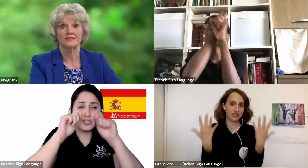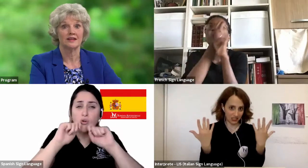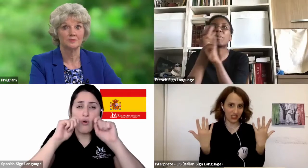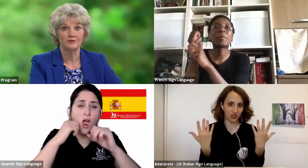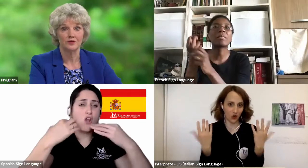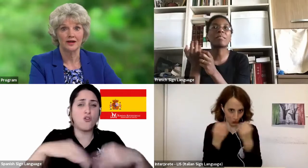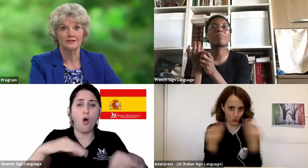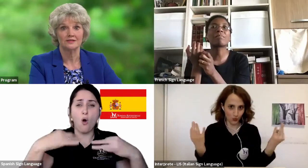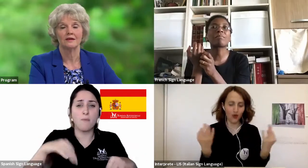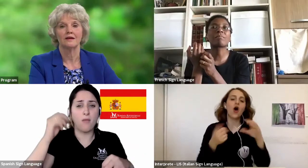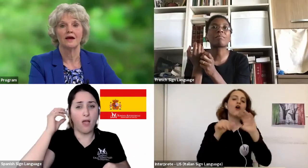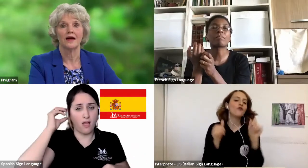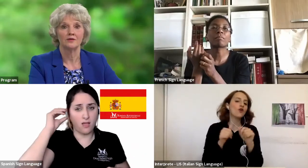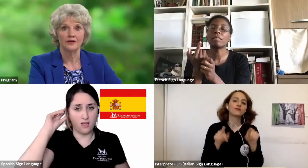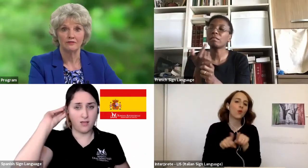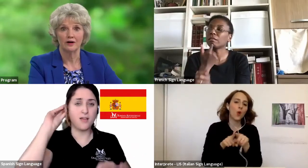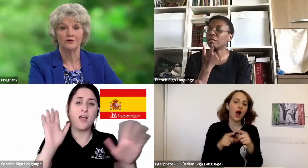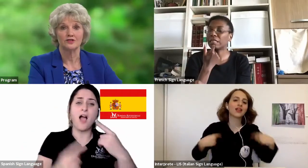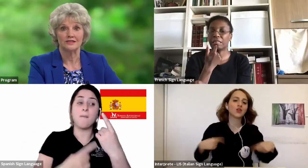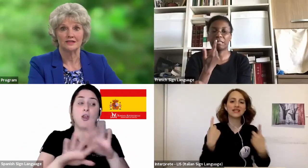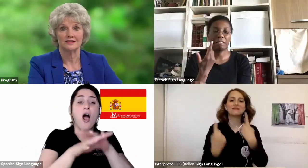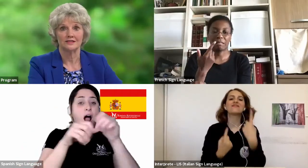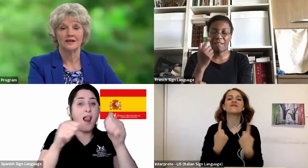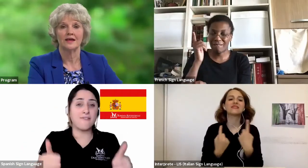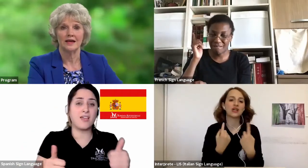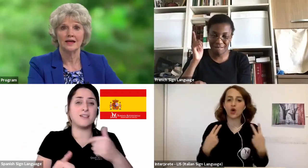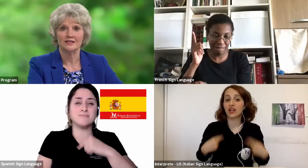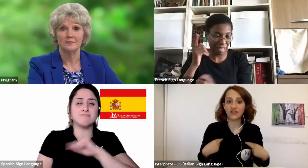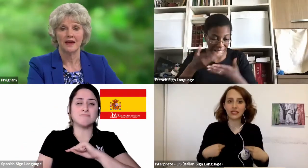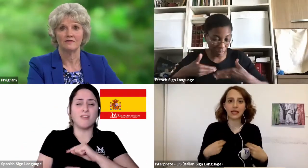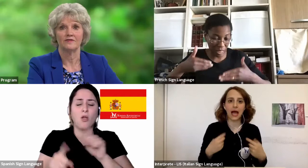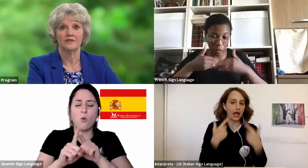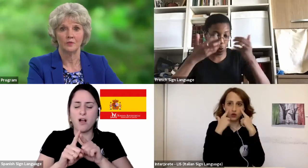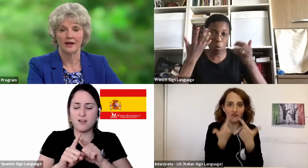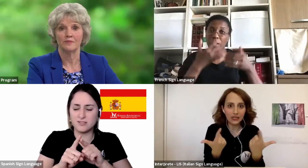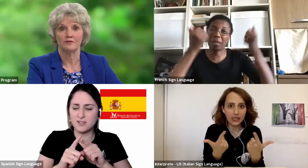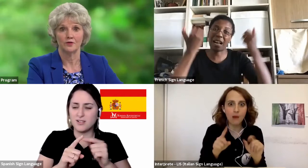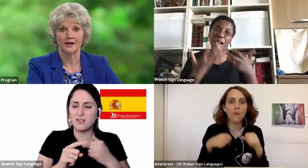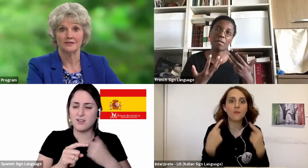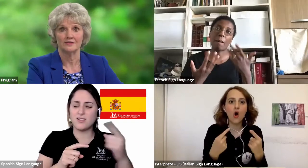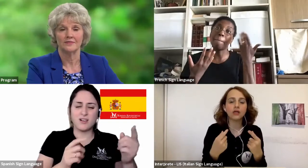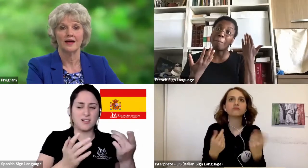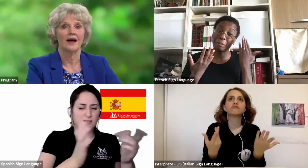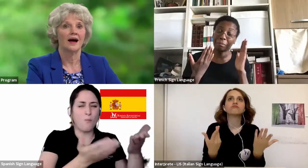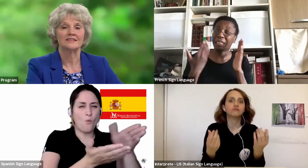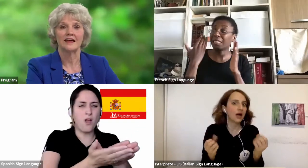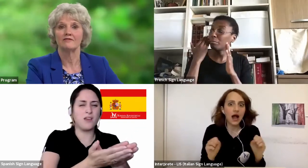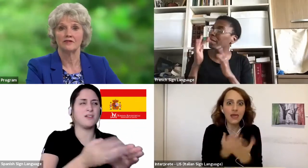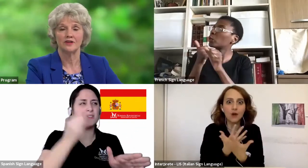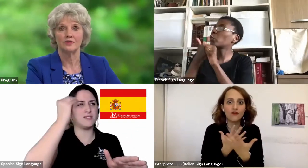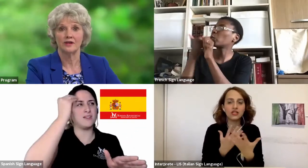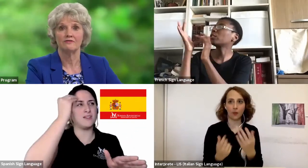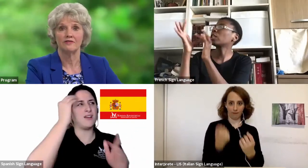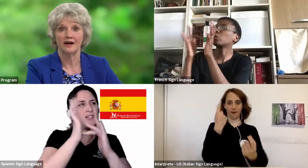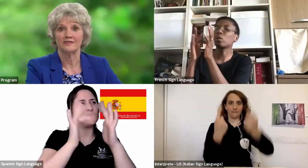cross that is before us. And we follow Jesus. He has paved the way before us. Isaiah